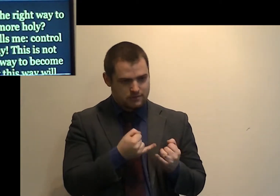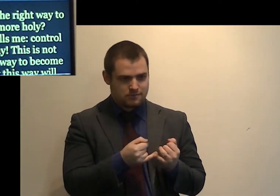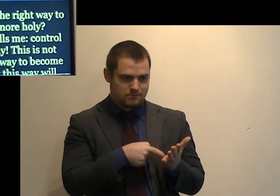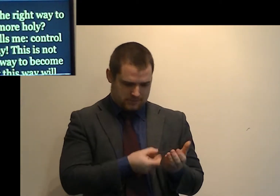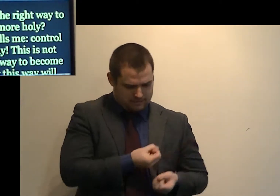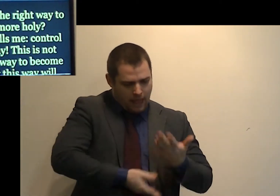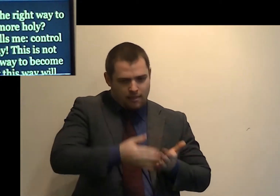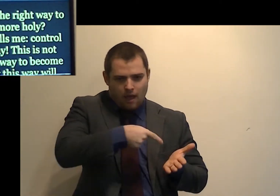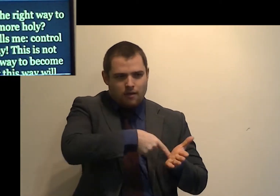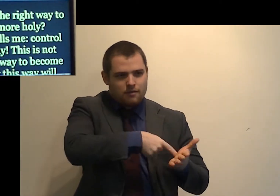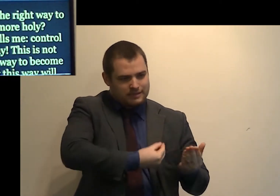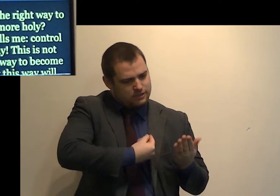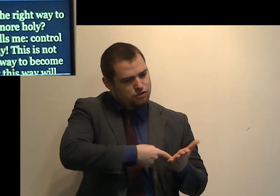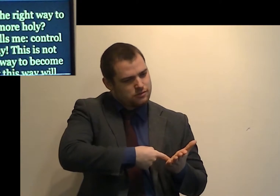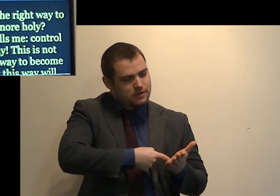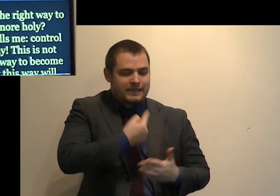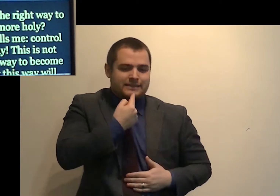control what I say.